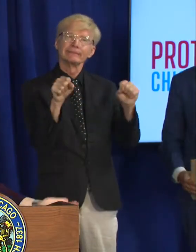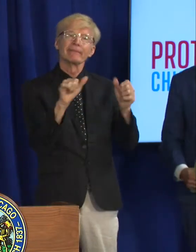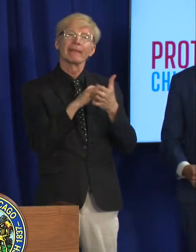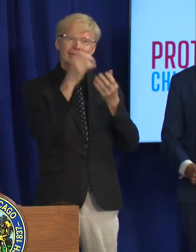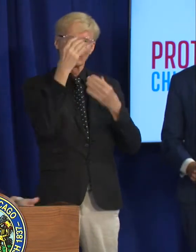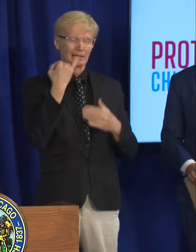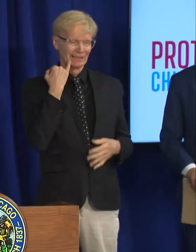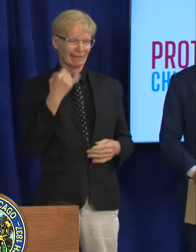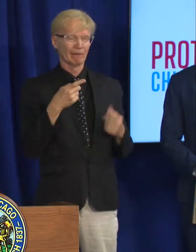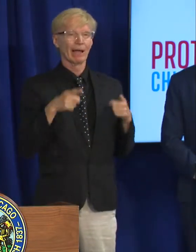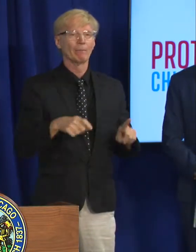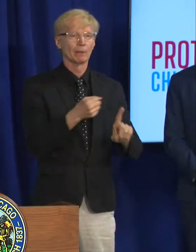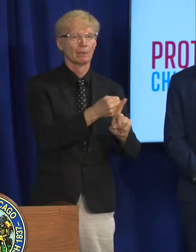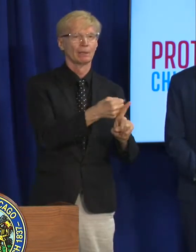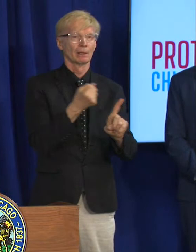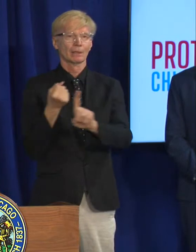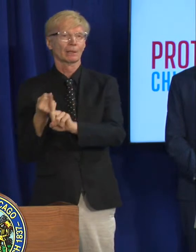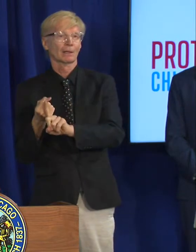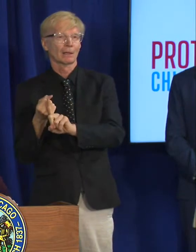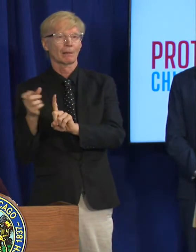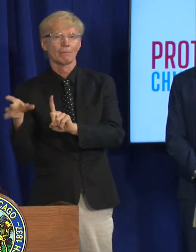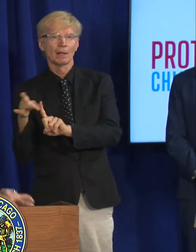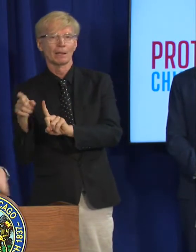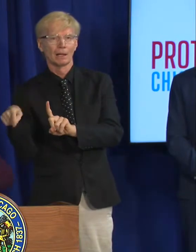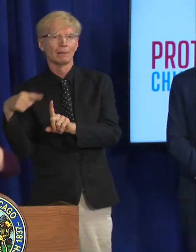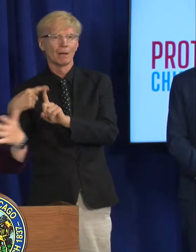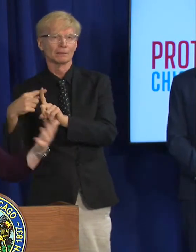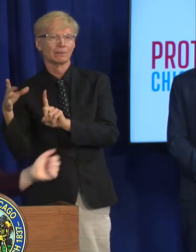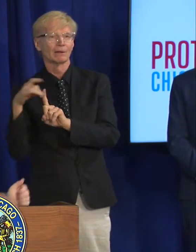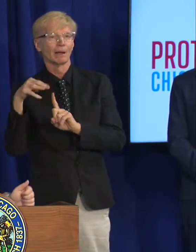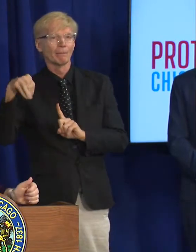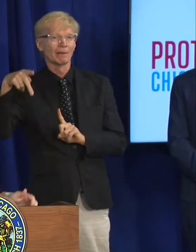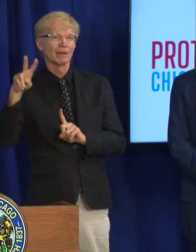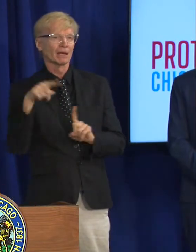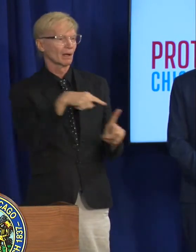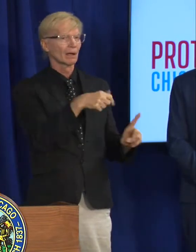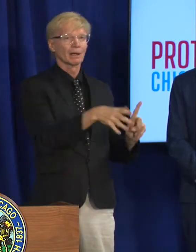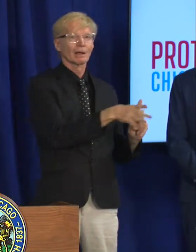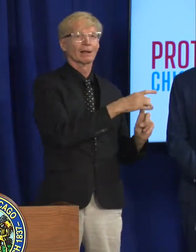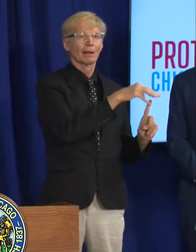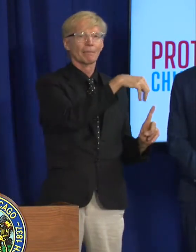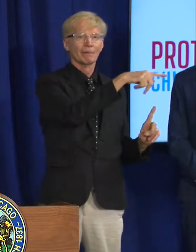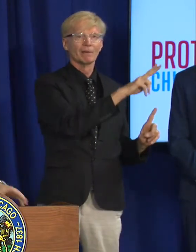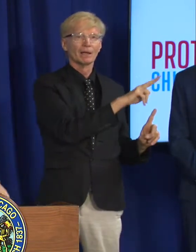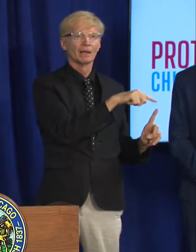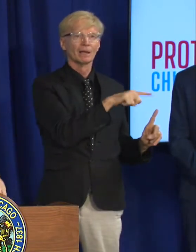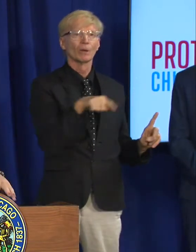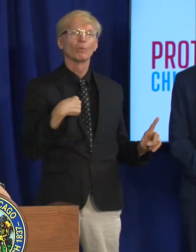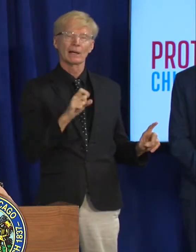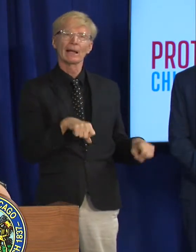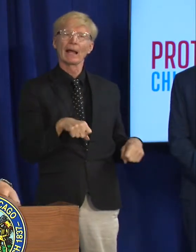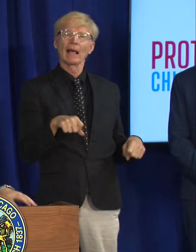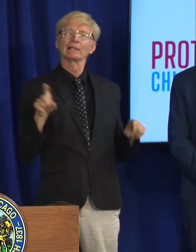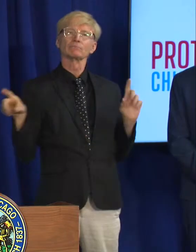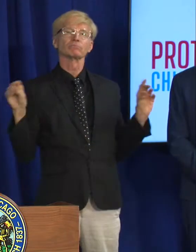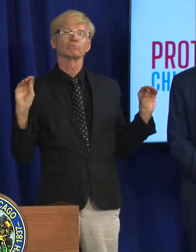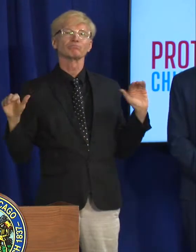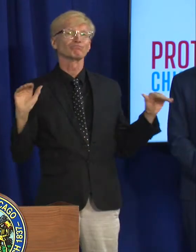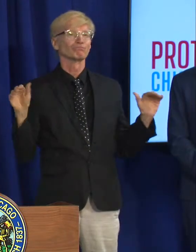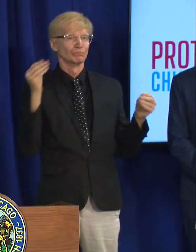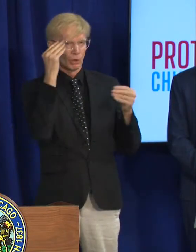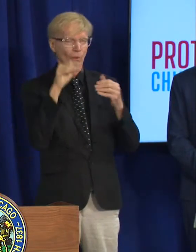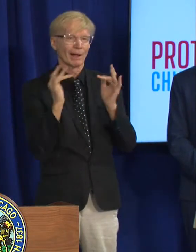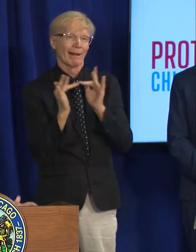if either of you were to test positive we can then in a way that is anonymous and protects your privacy make sure that contact